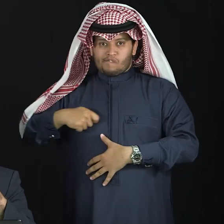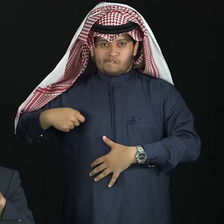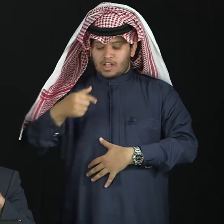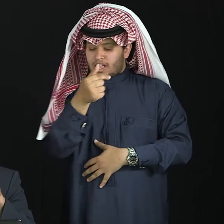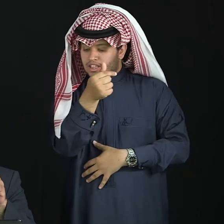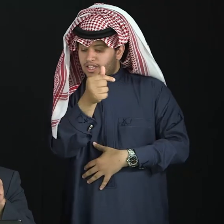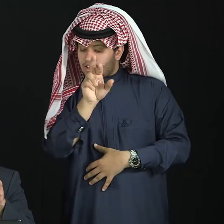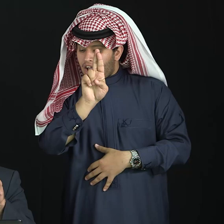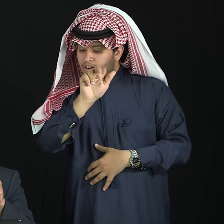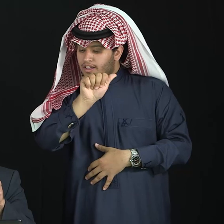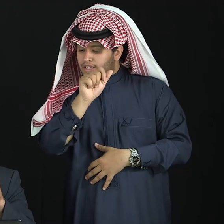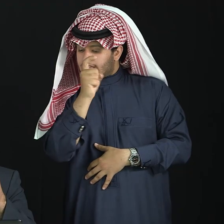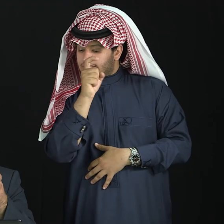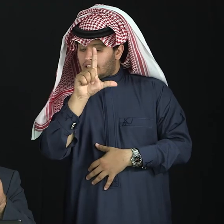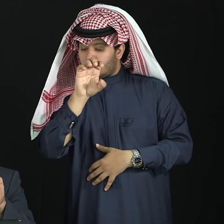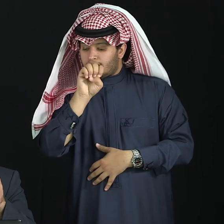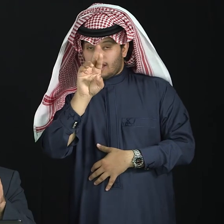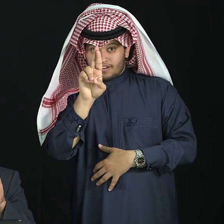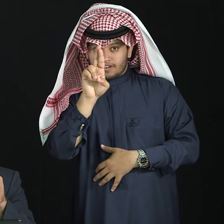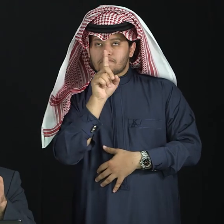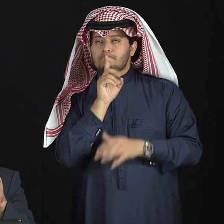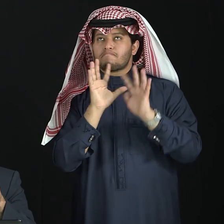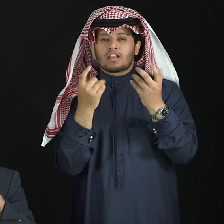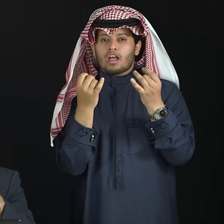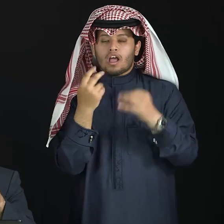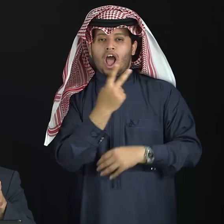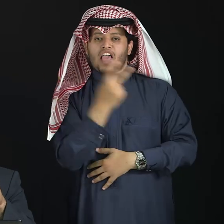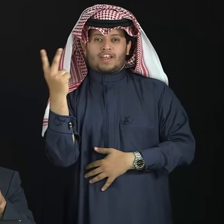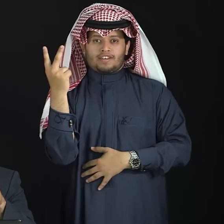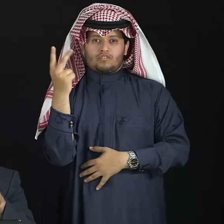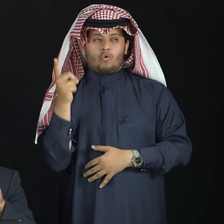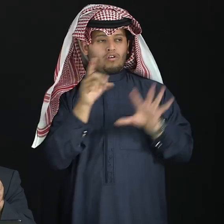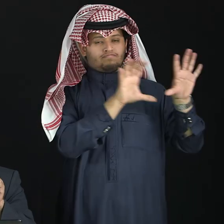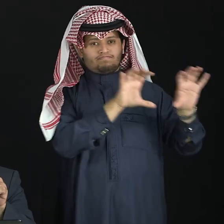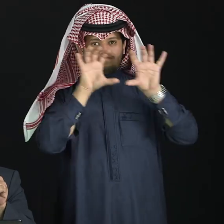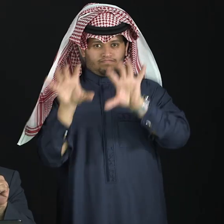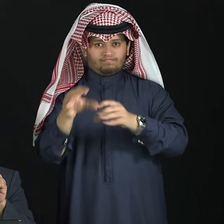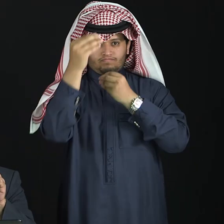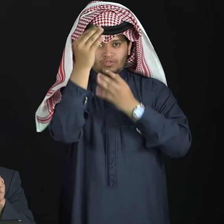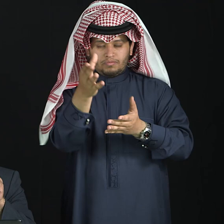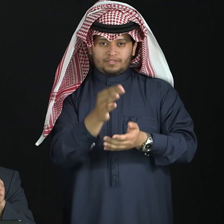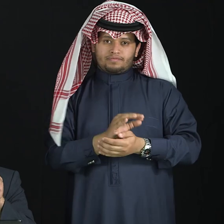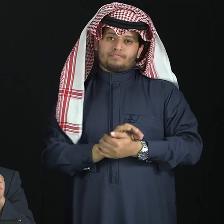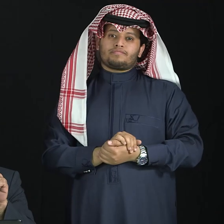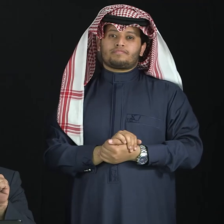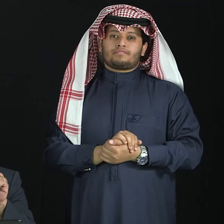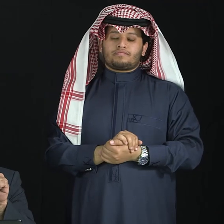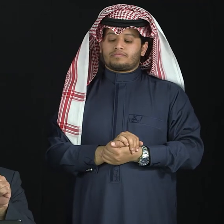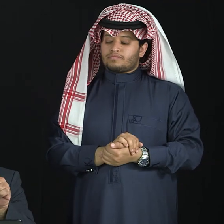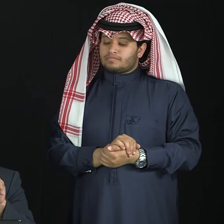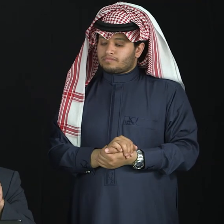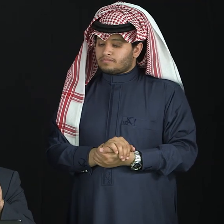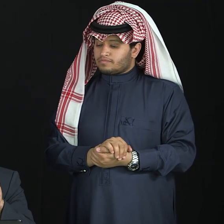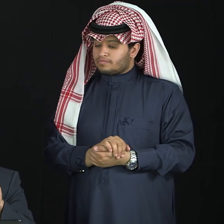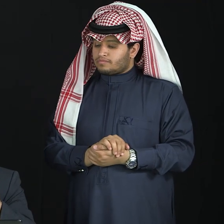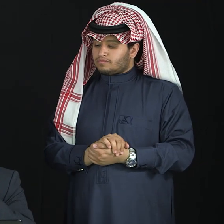student of deaf Susari, UCI, and ask him to read, that student, if he is at the age of